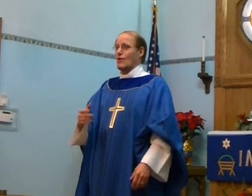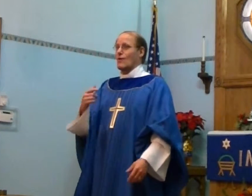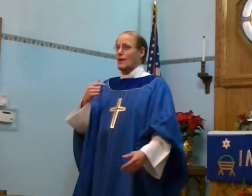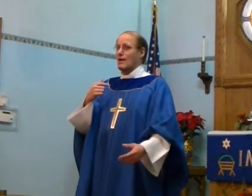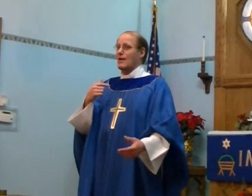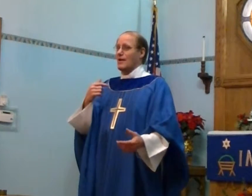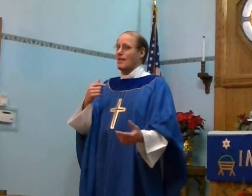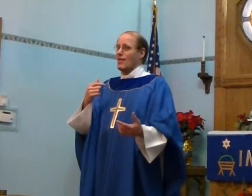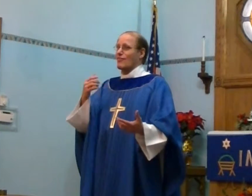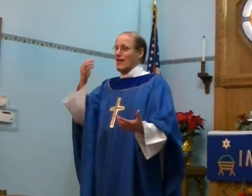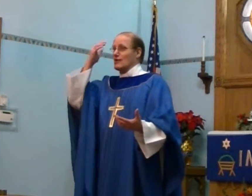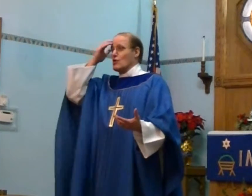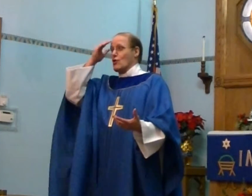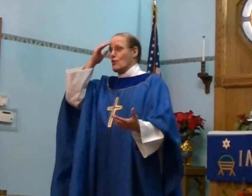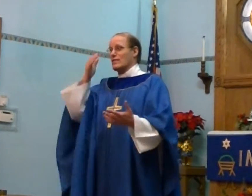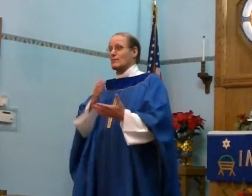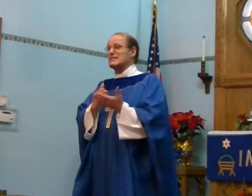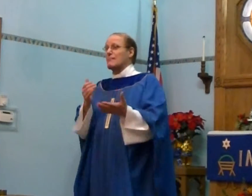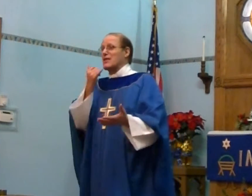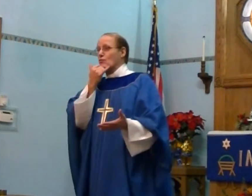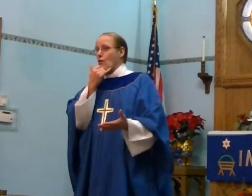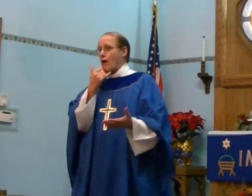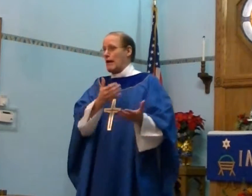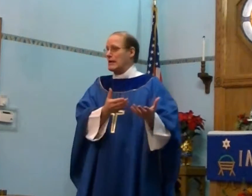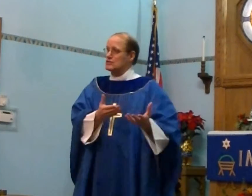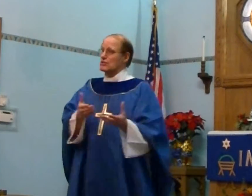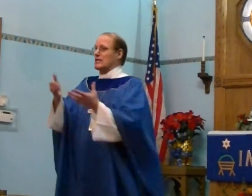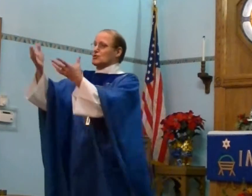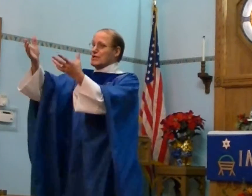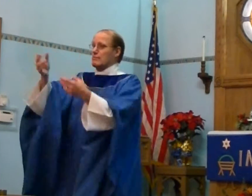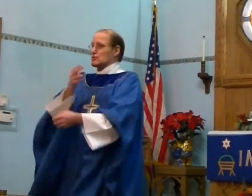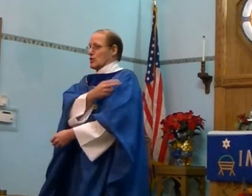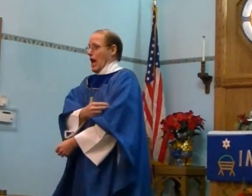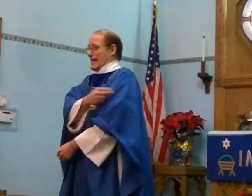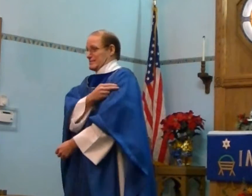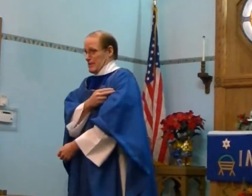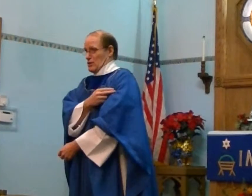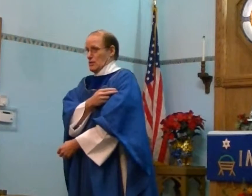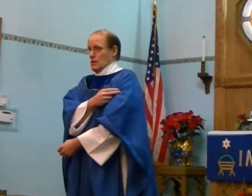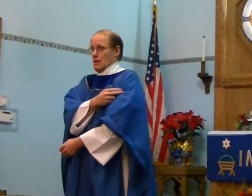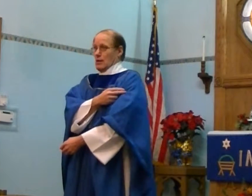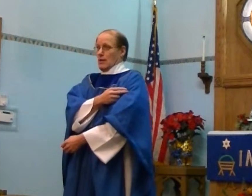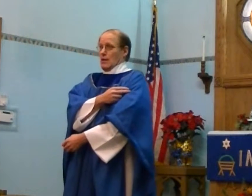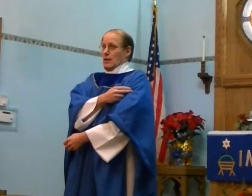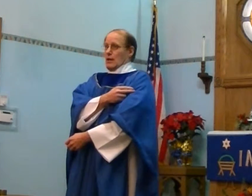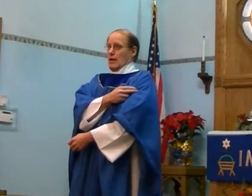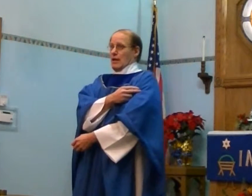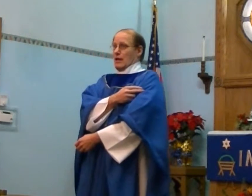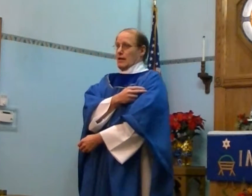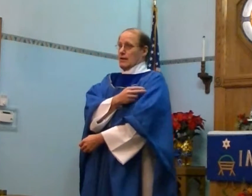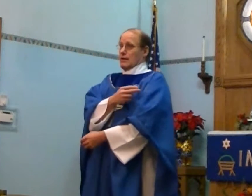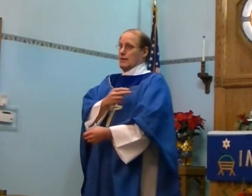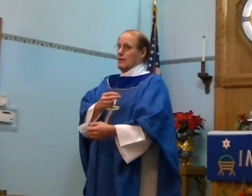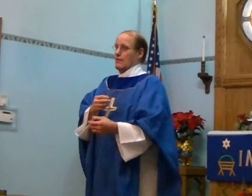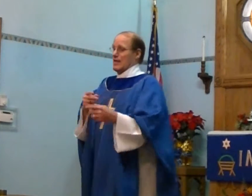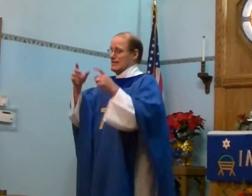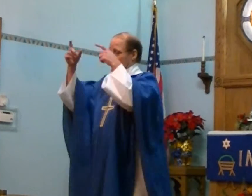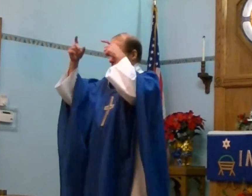they knew there was something wrong so they took him to the hospital and they did